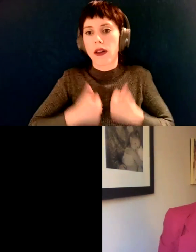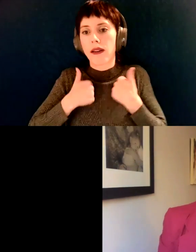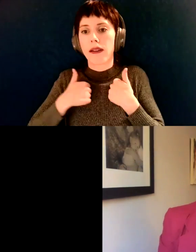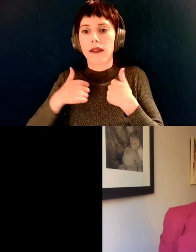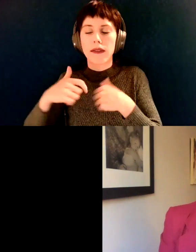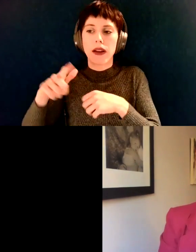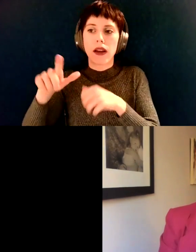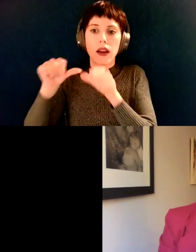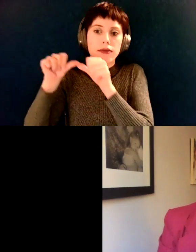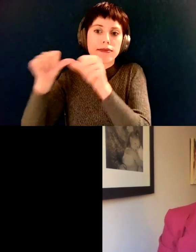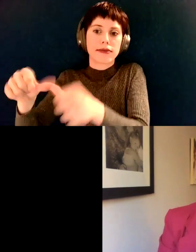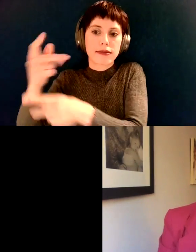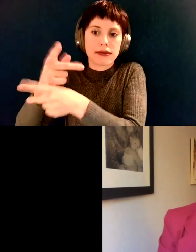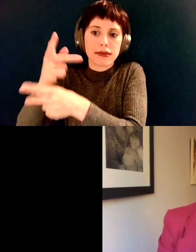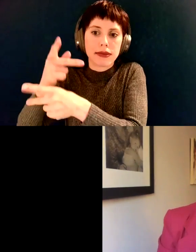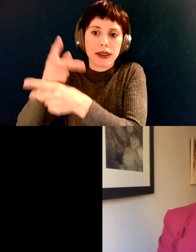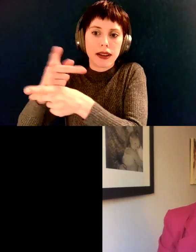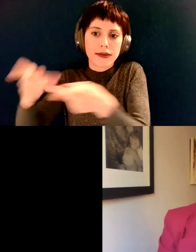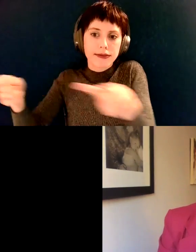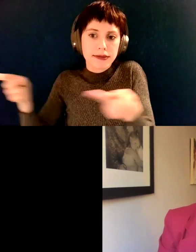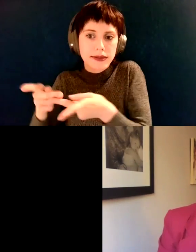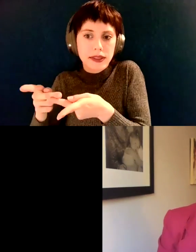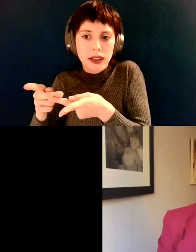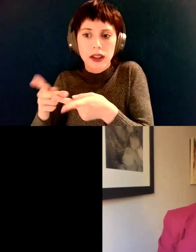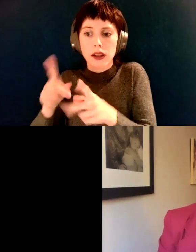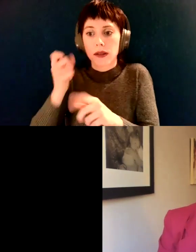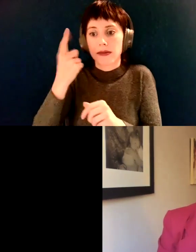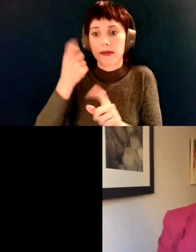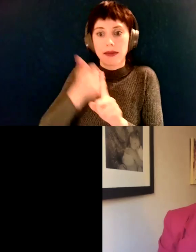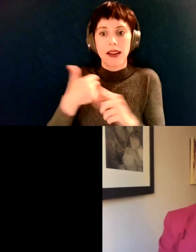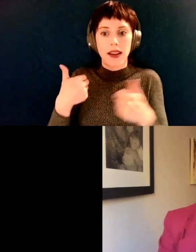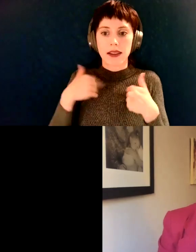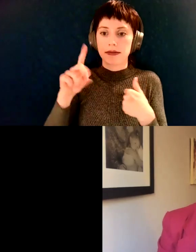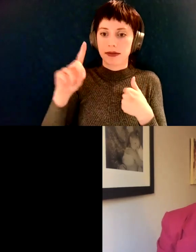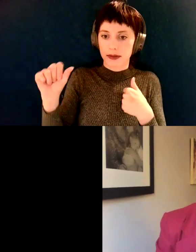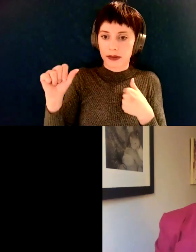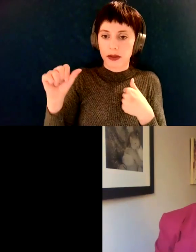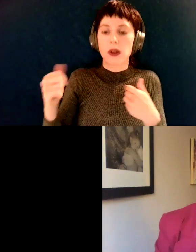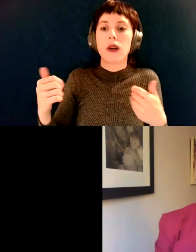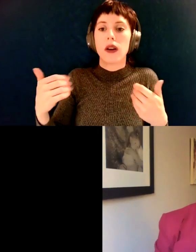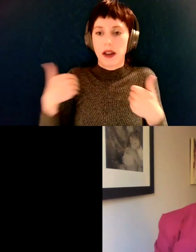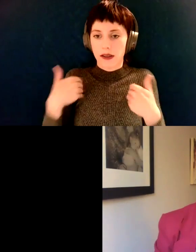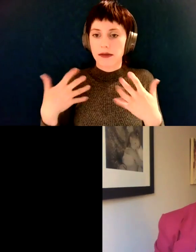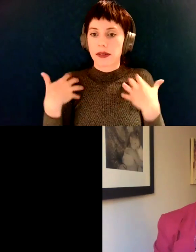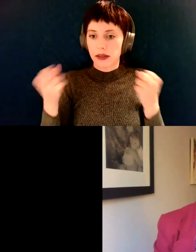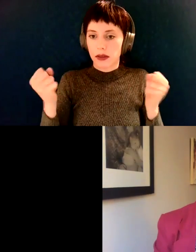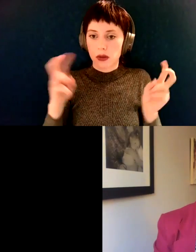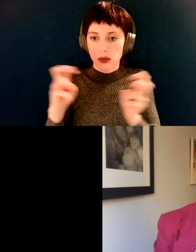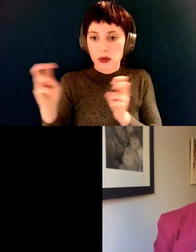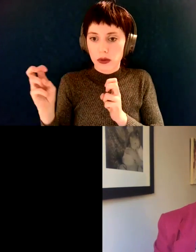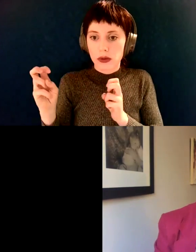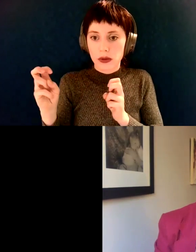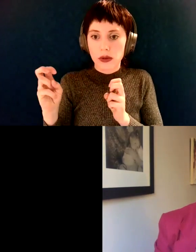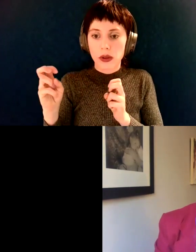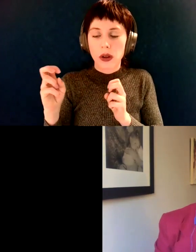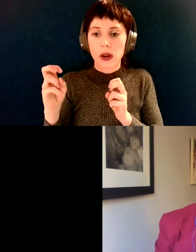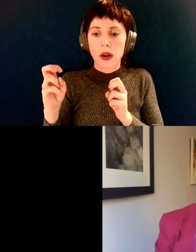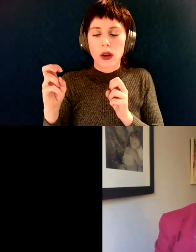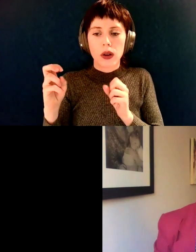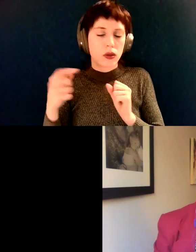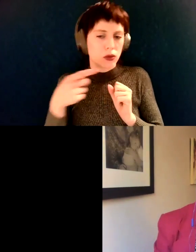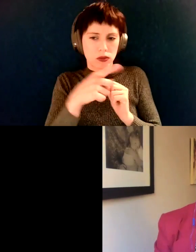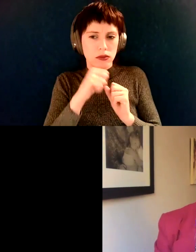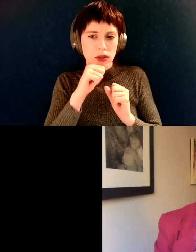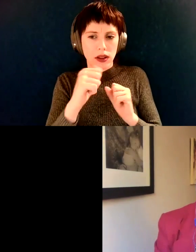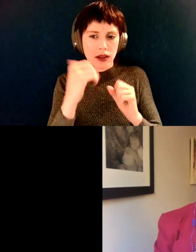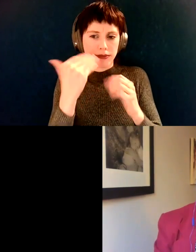some sort of a disability or a long-term health concern. You're not limiting it to disabilities